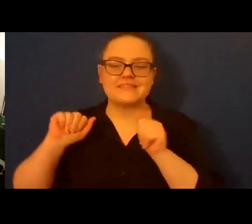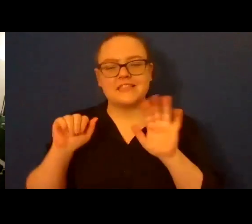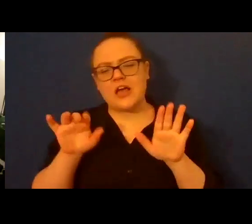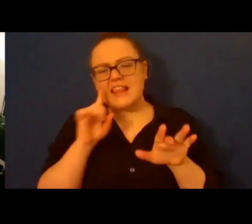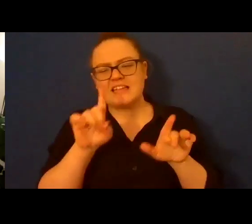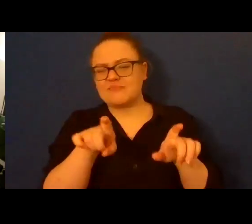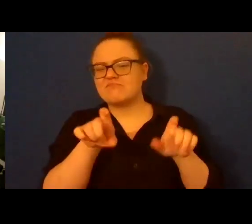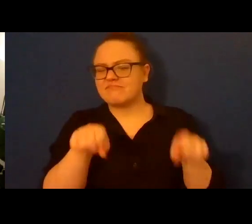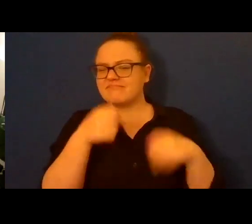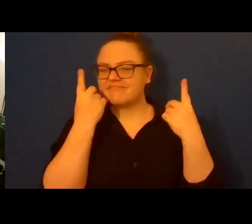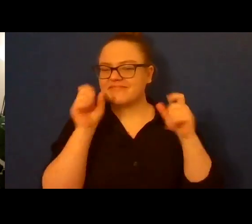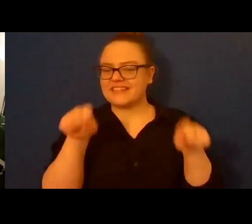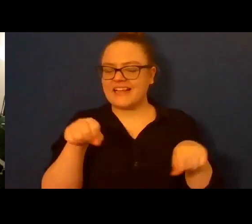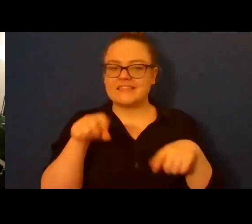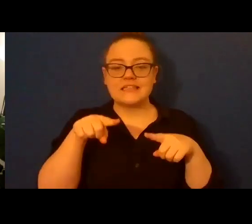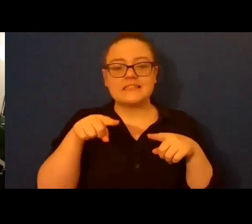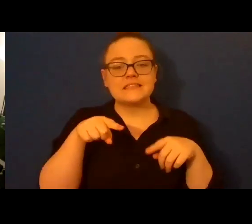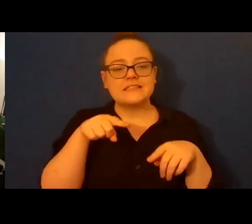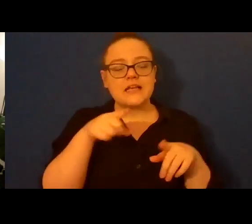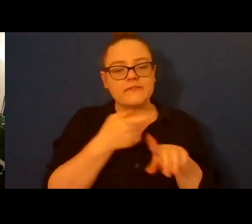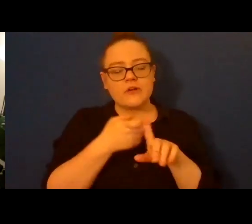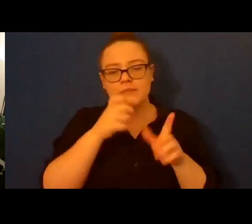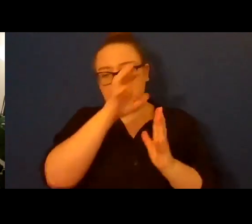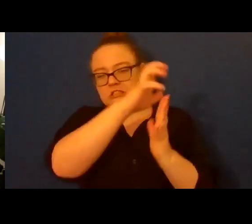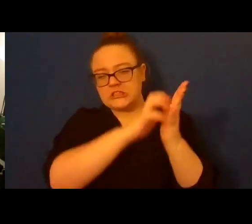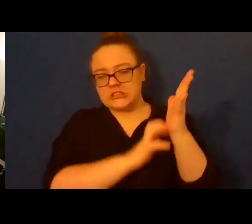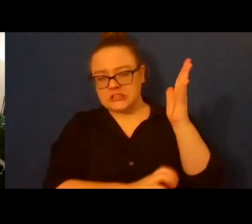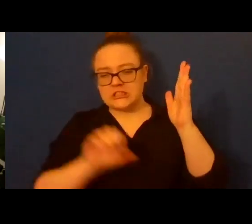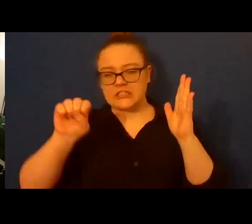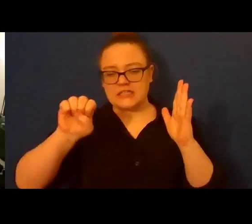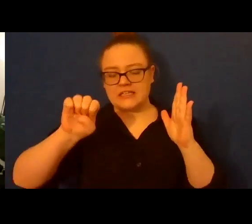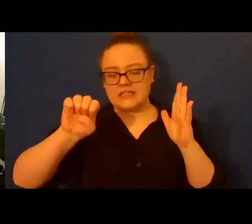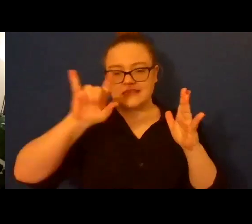much, much longer essay that's in my new book. And the essay is called Wild America.